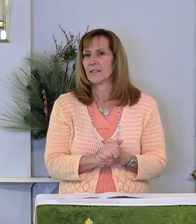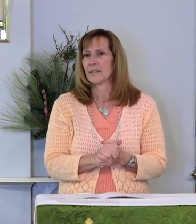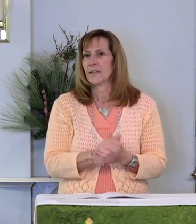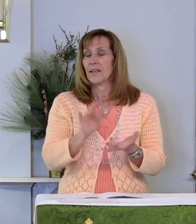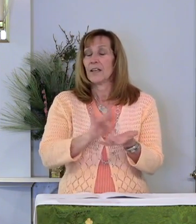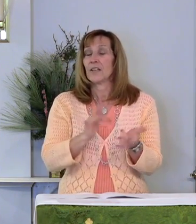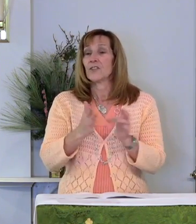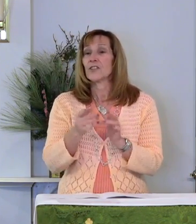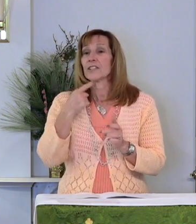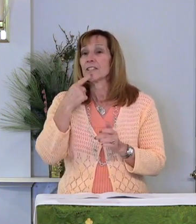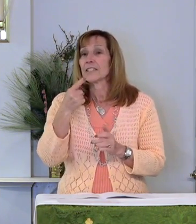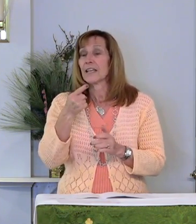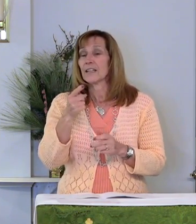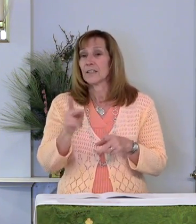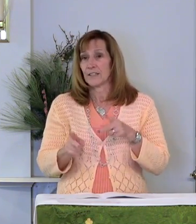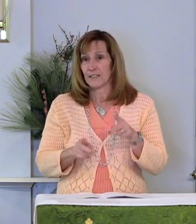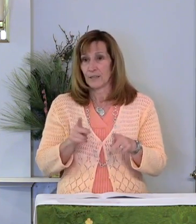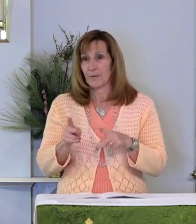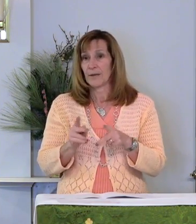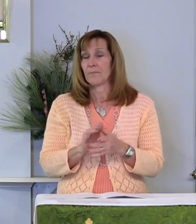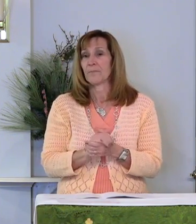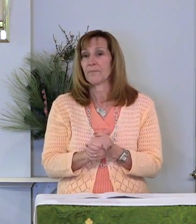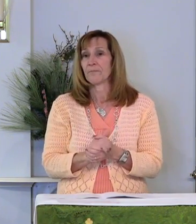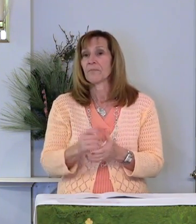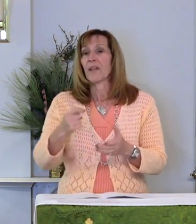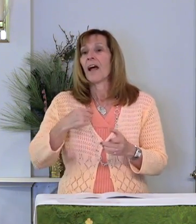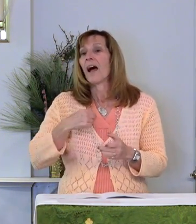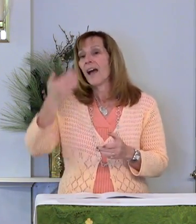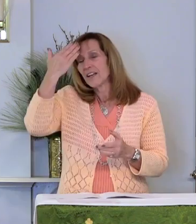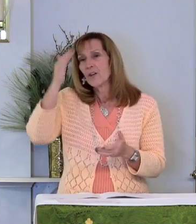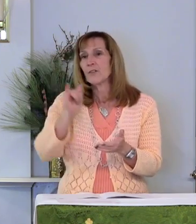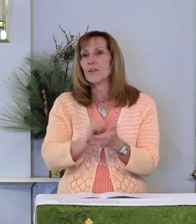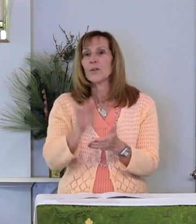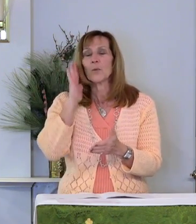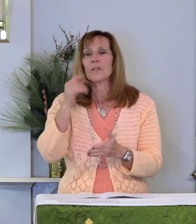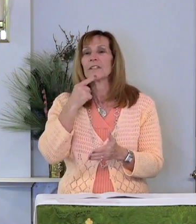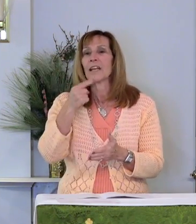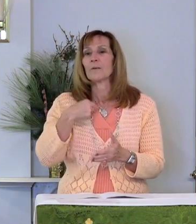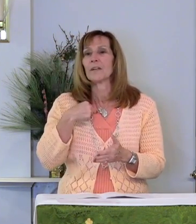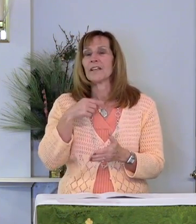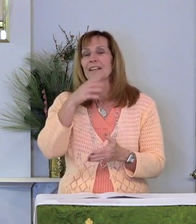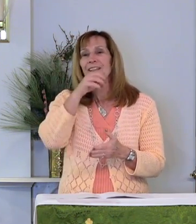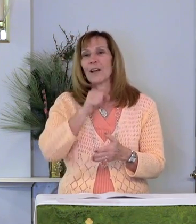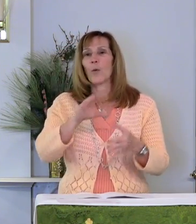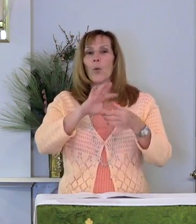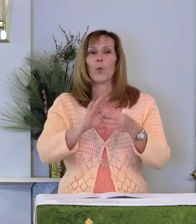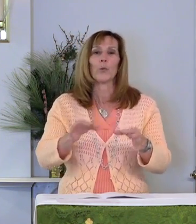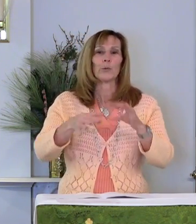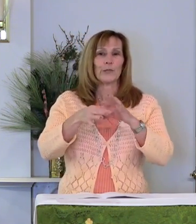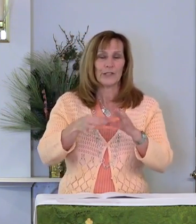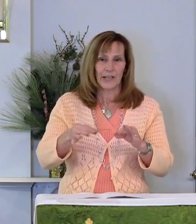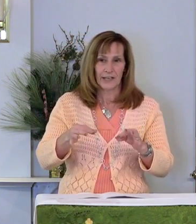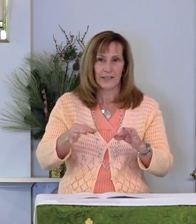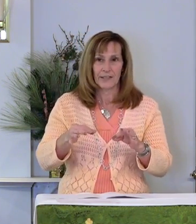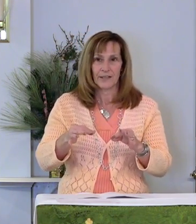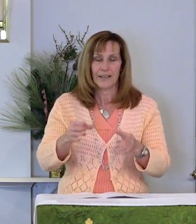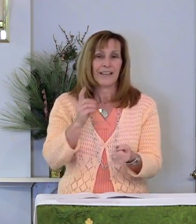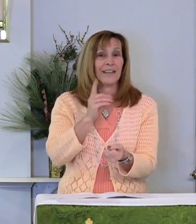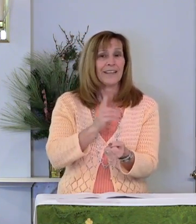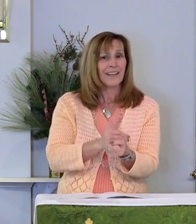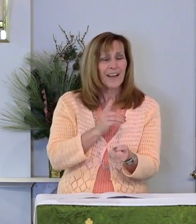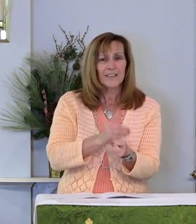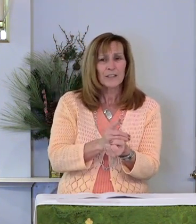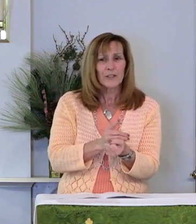Jesus said to them, I know that you will tell me the old saying, Doctor,